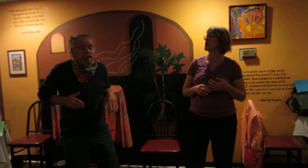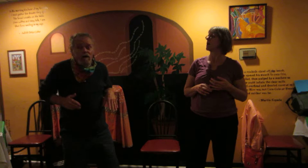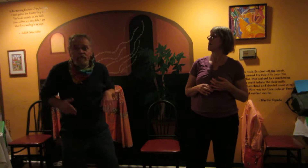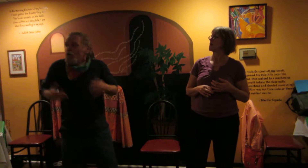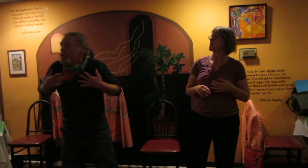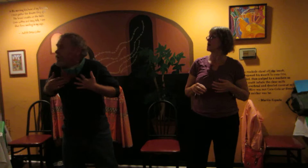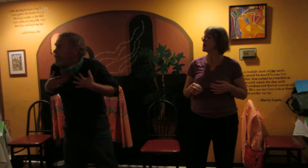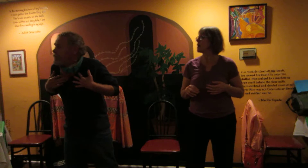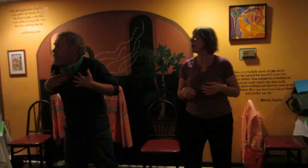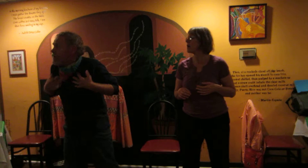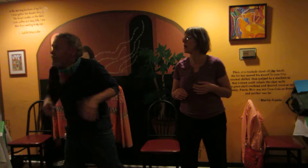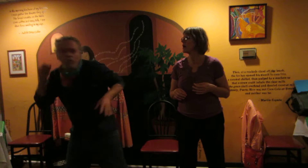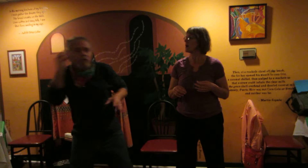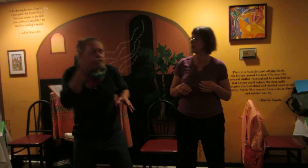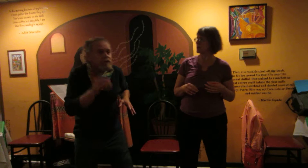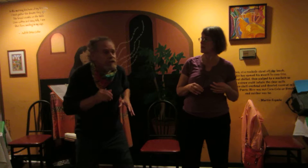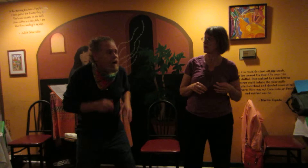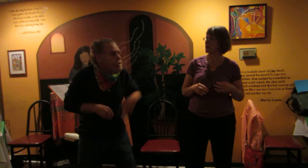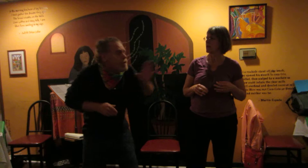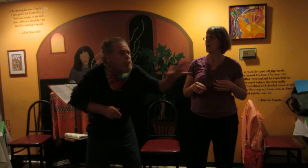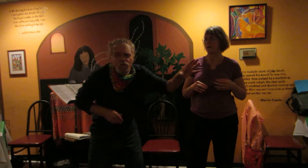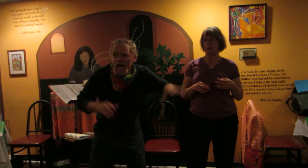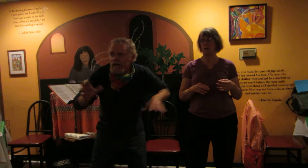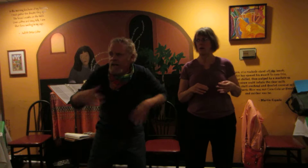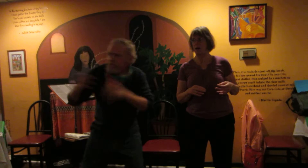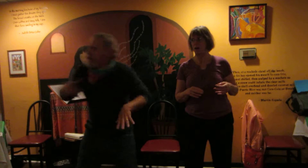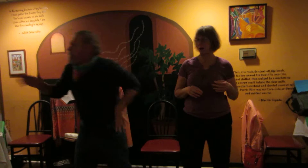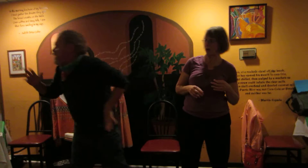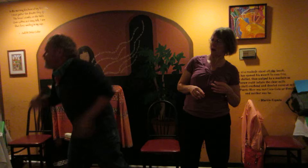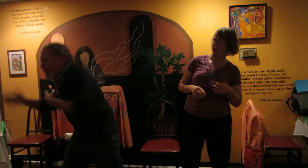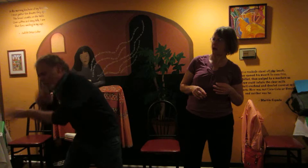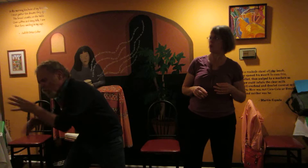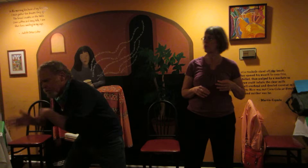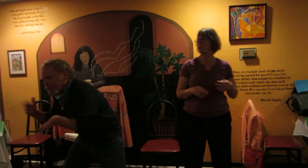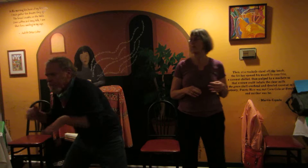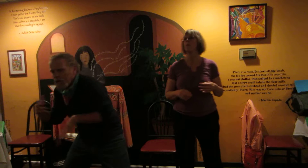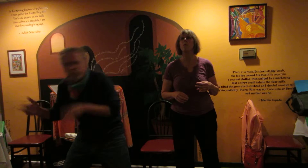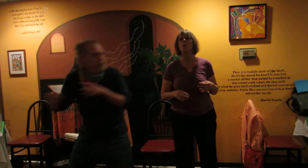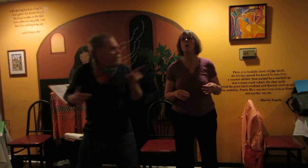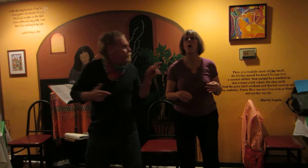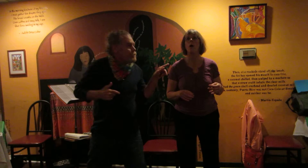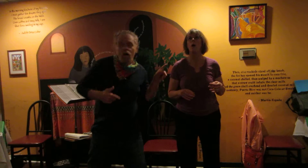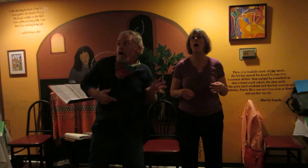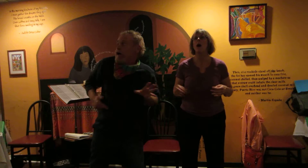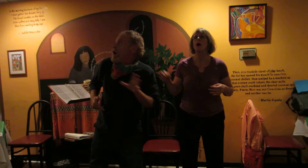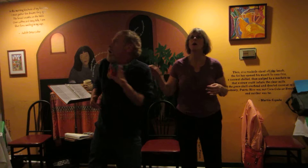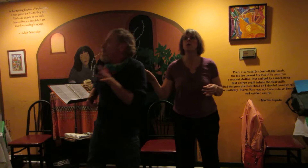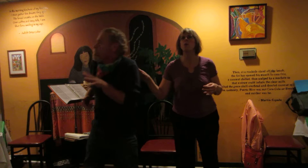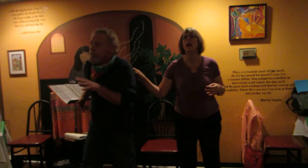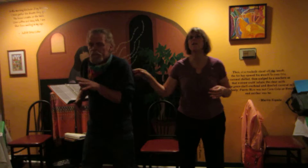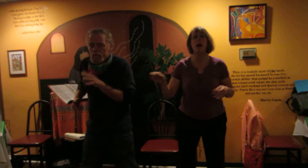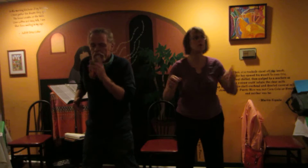is in art. Well, we are the target while we throw the dot. Bull's eye, cow's eye, cat's eye rolling around the apple. your eye.